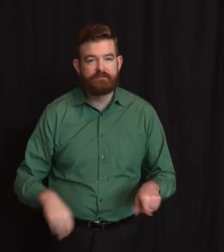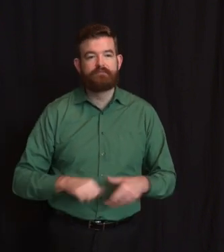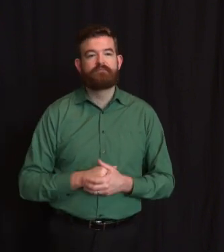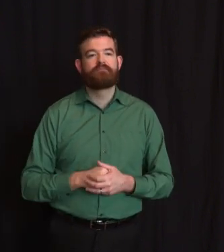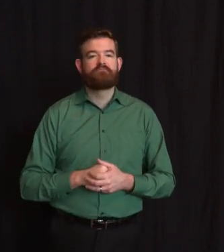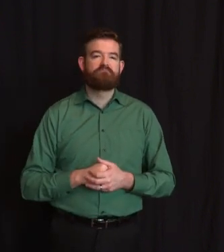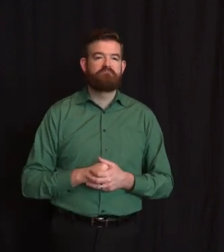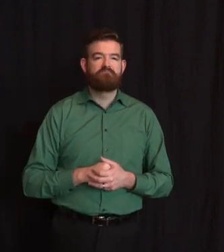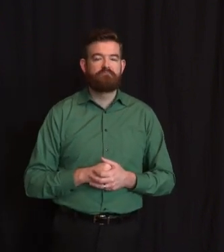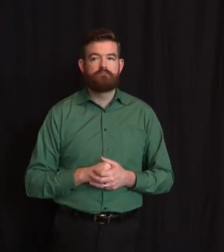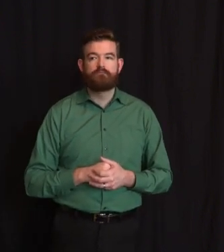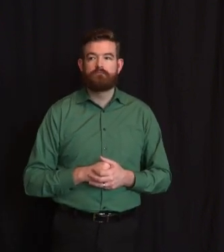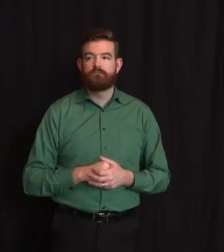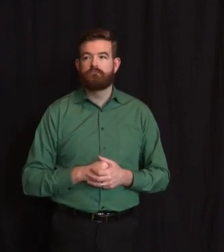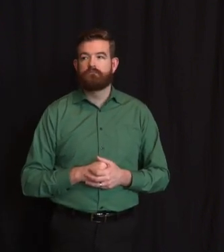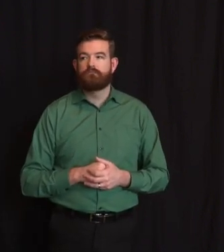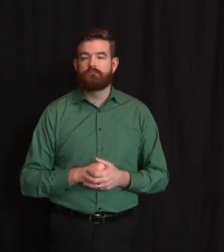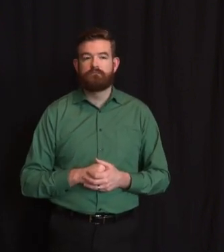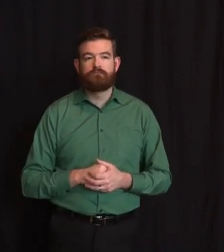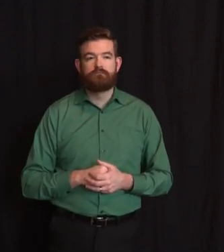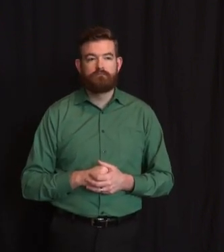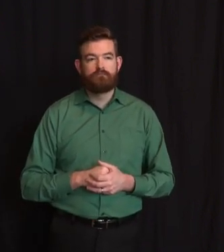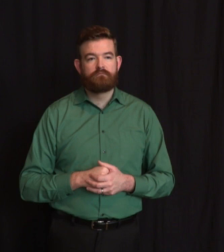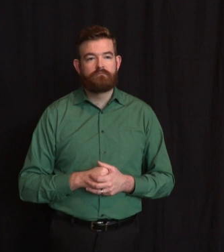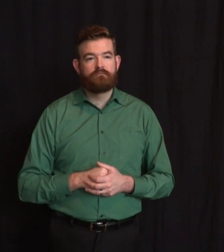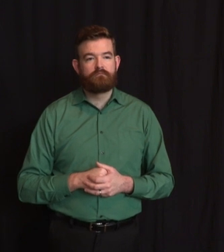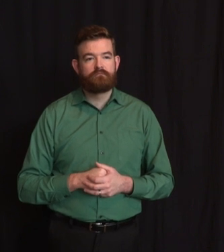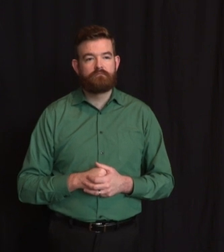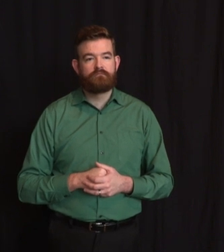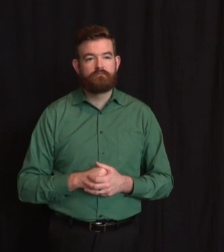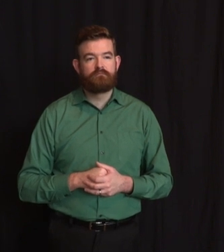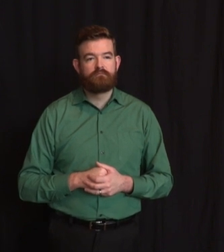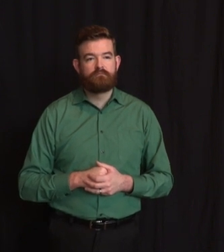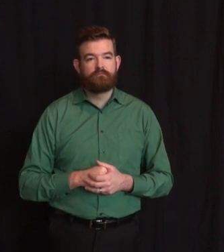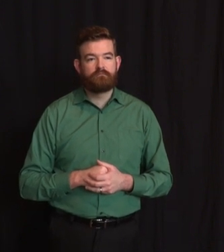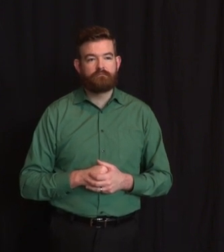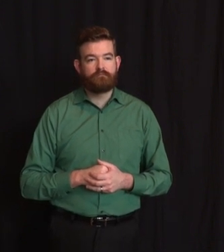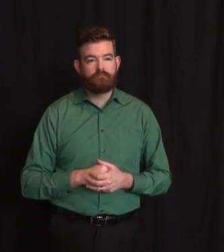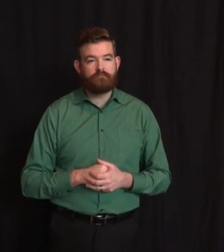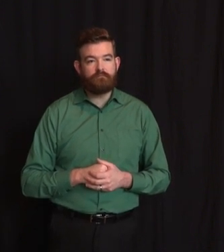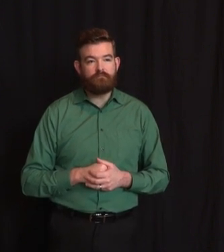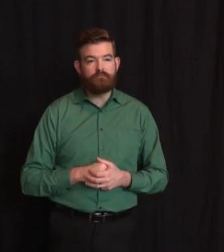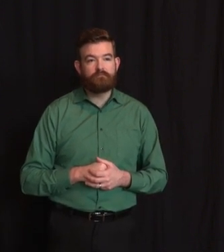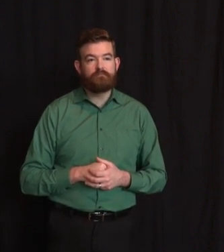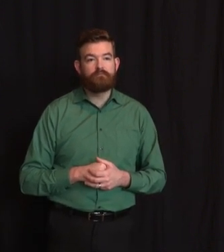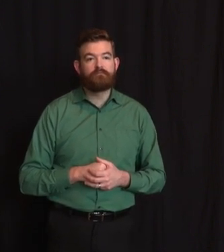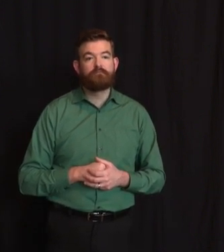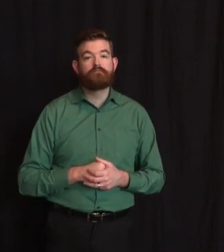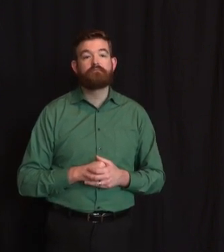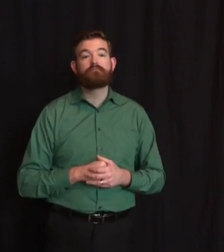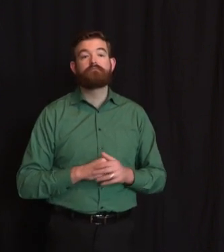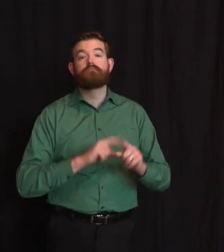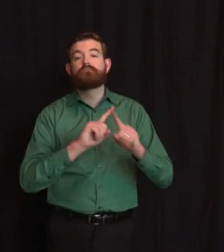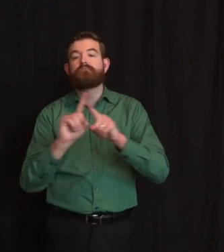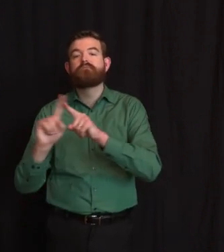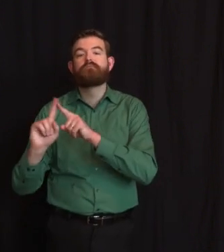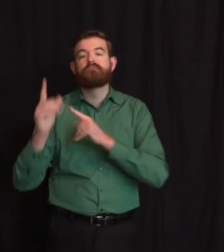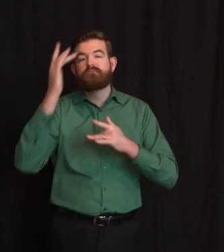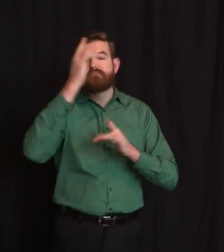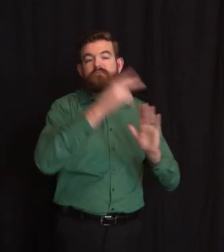up all the comorbidities, you'll get about 200%. And the reason is, of course, you've got folks with more than one condition. Secondly,